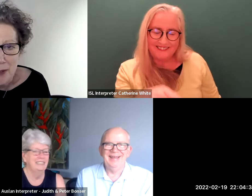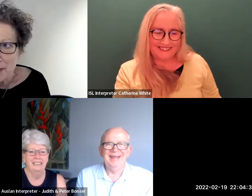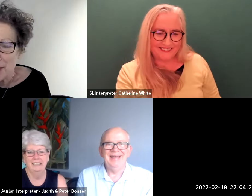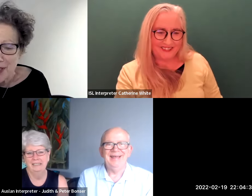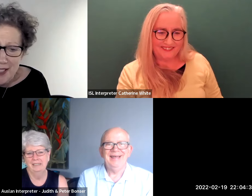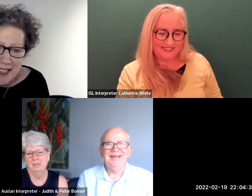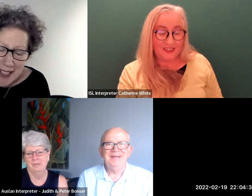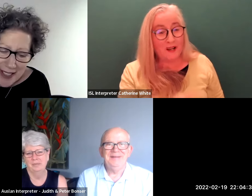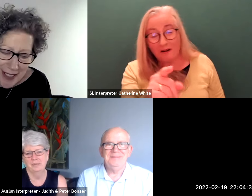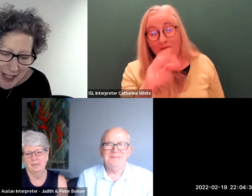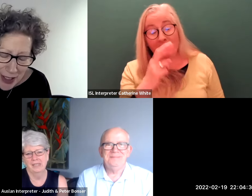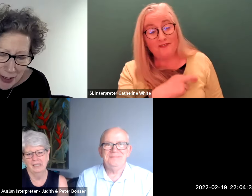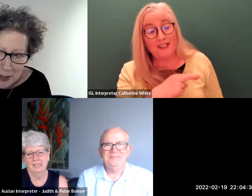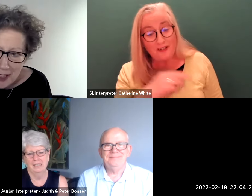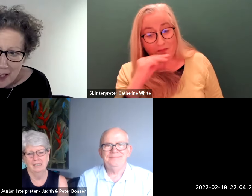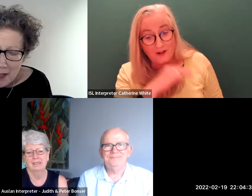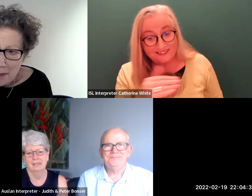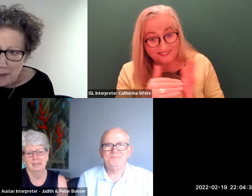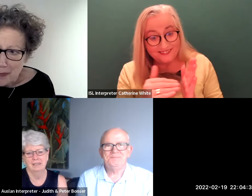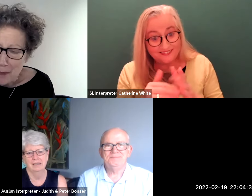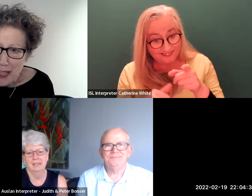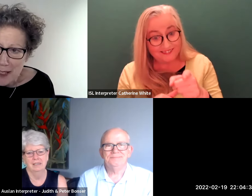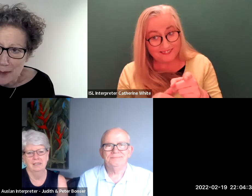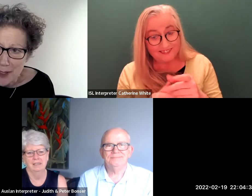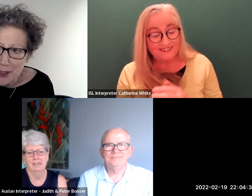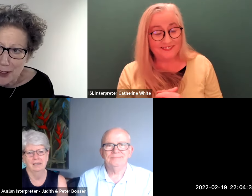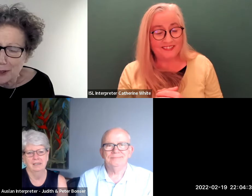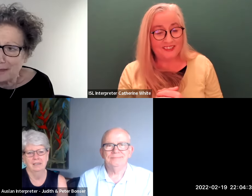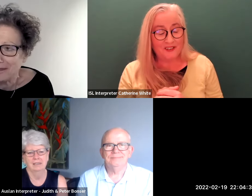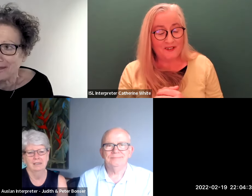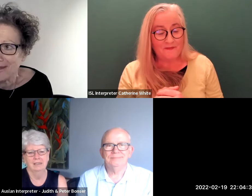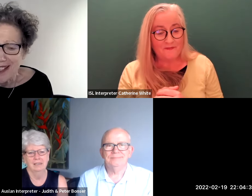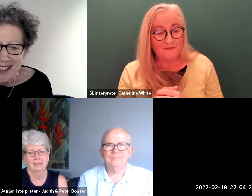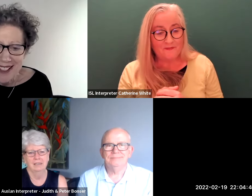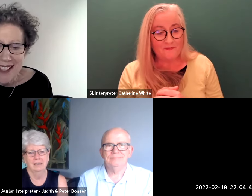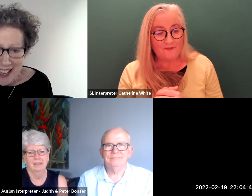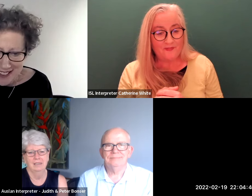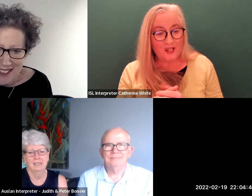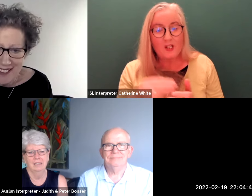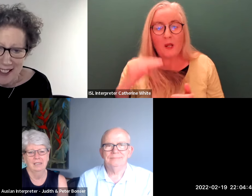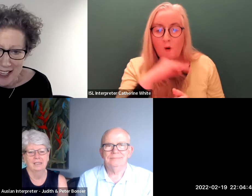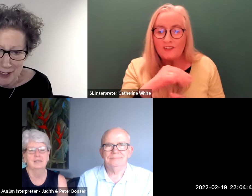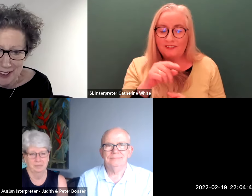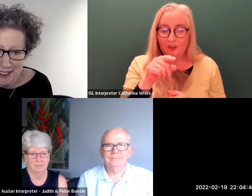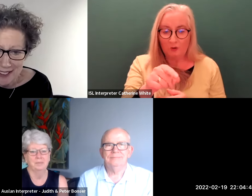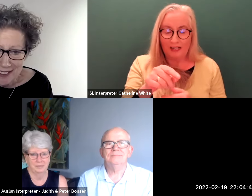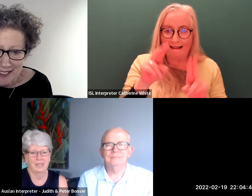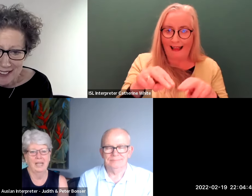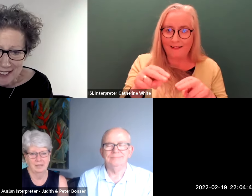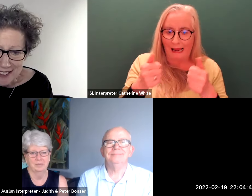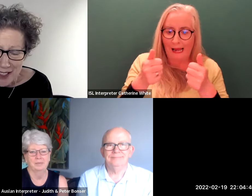it's so important isn't it to be able to connect at that level